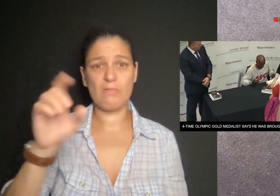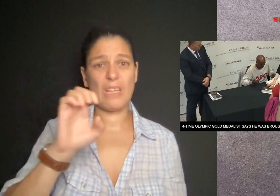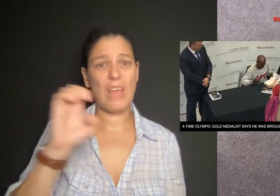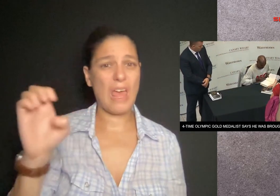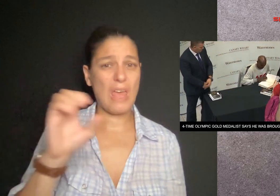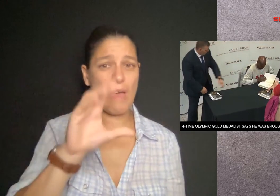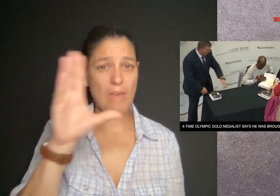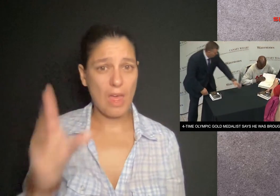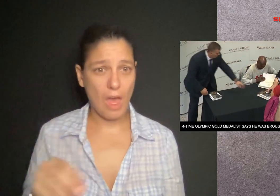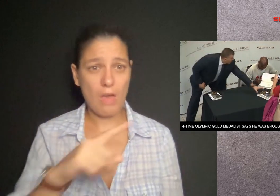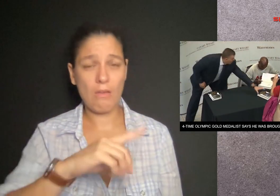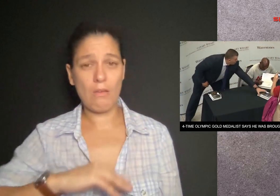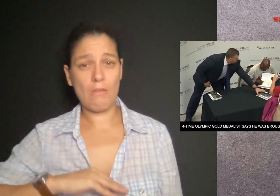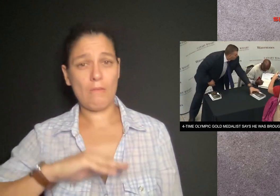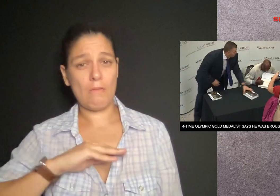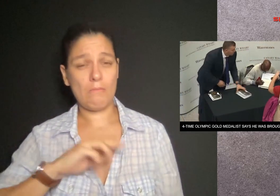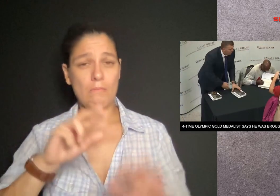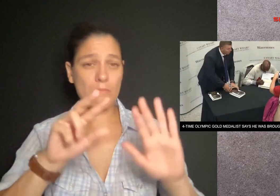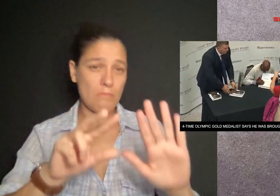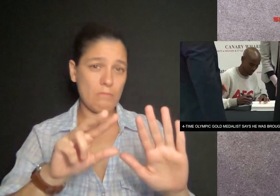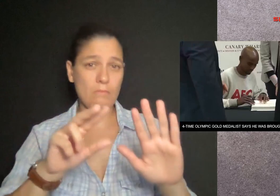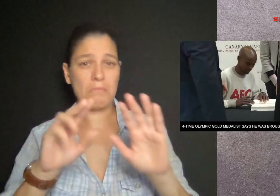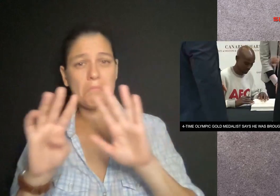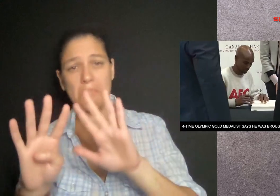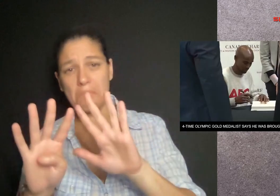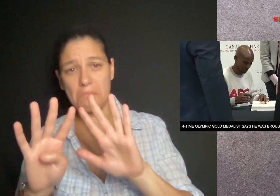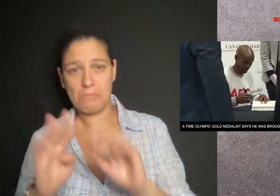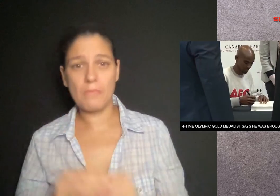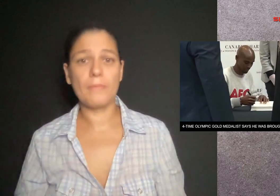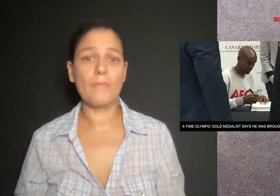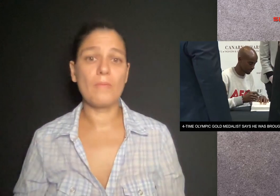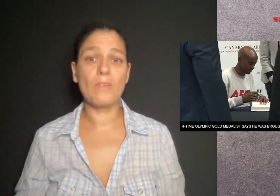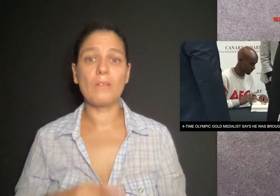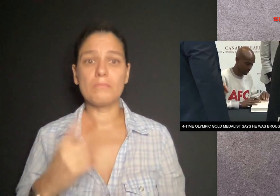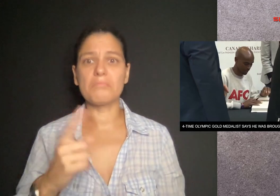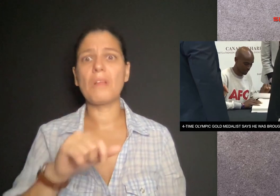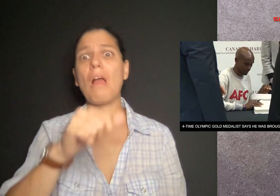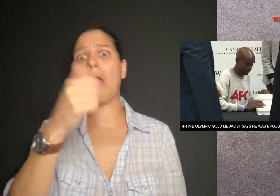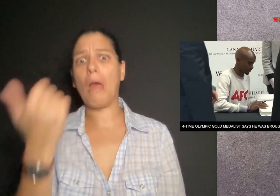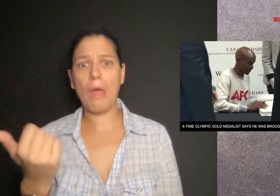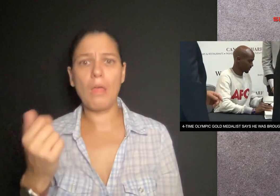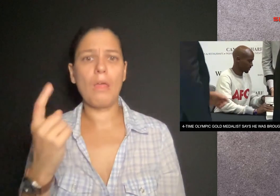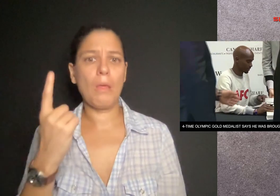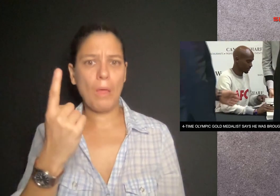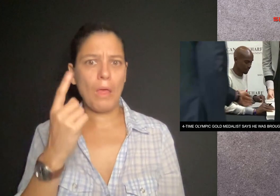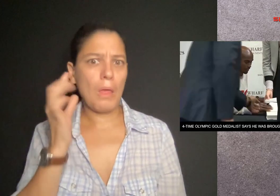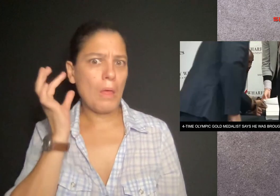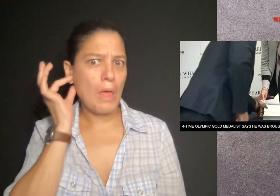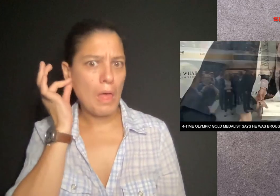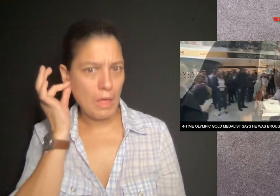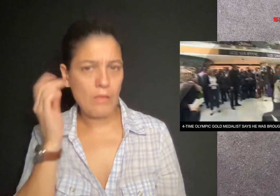He says he was taken away from his home to live with a family in East Africa when he was eight or nine years old.